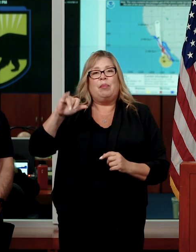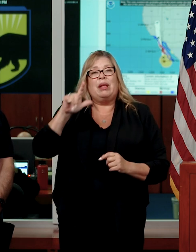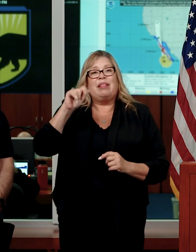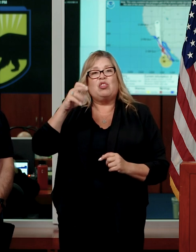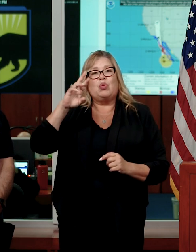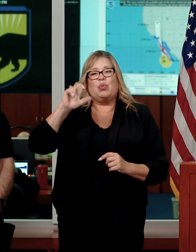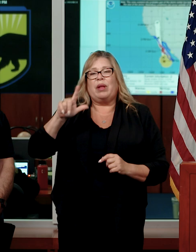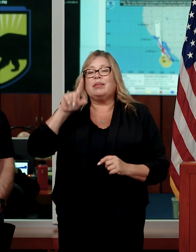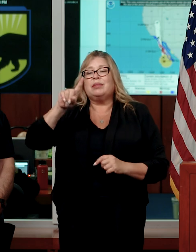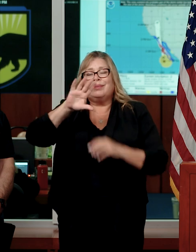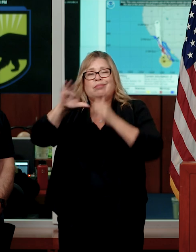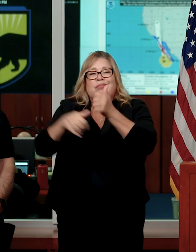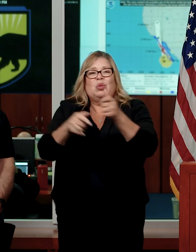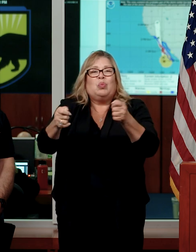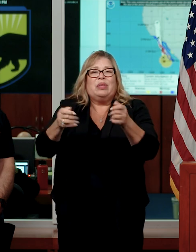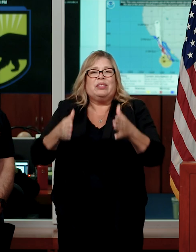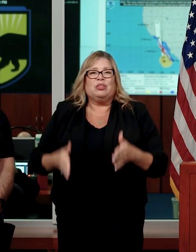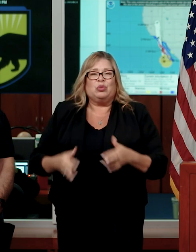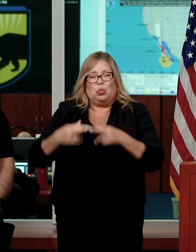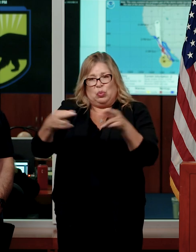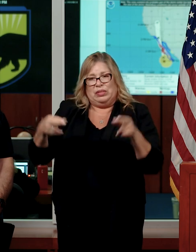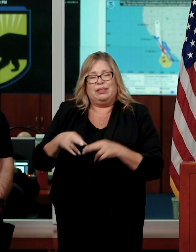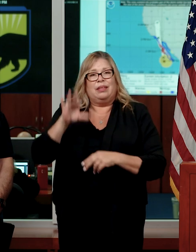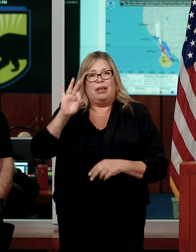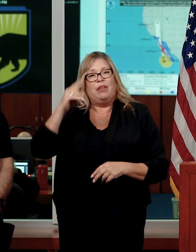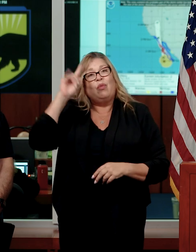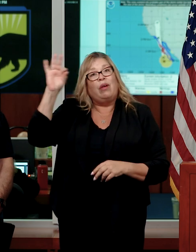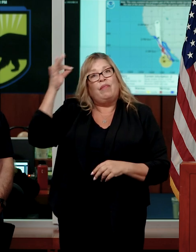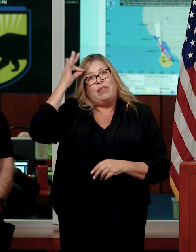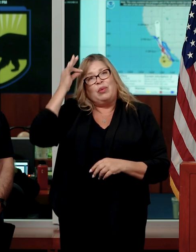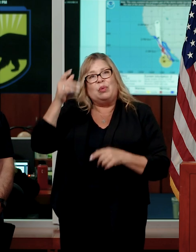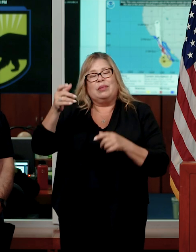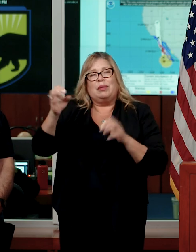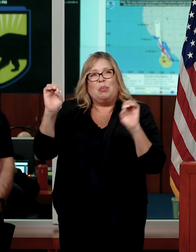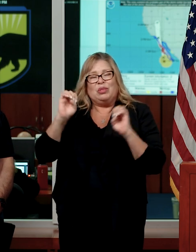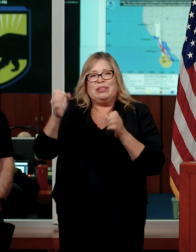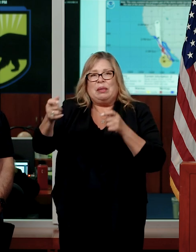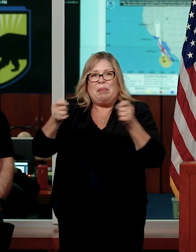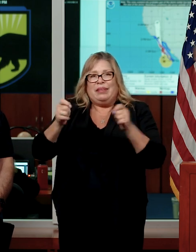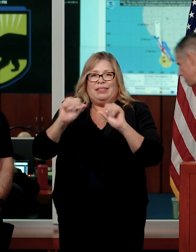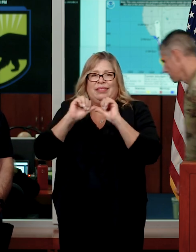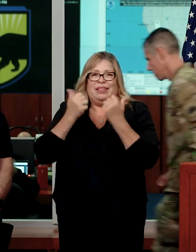Administrator, Region 9, Federal Emergency Management Agency. Thank you.